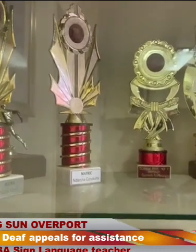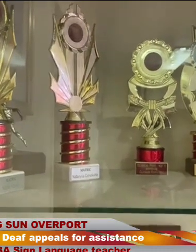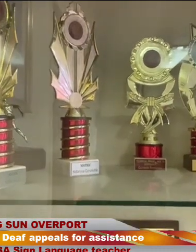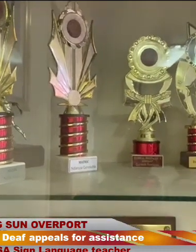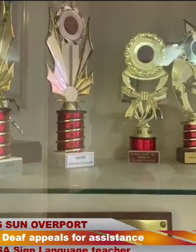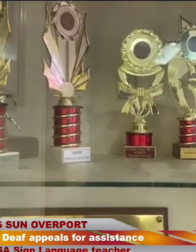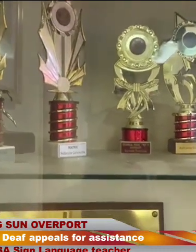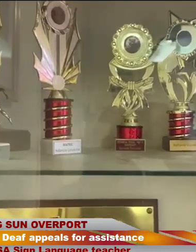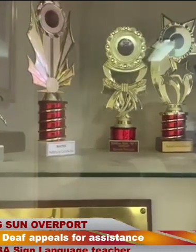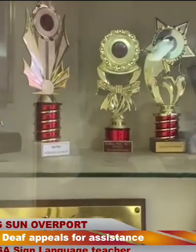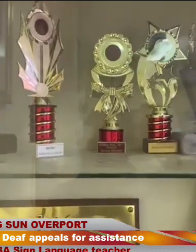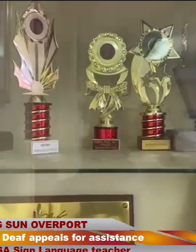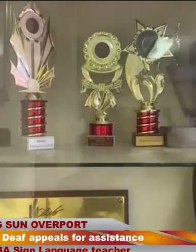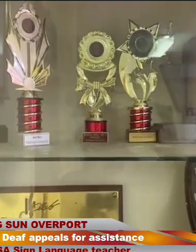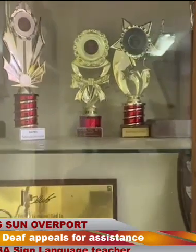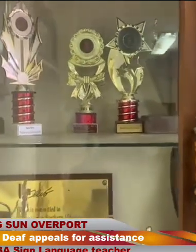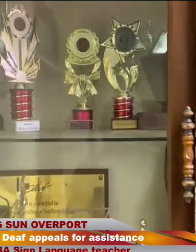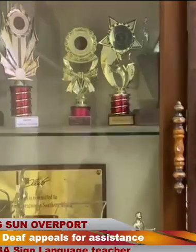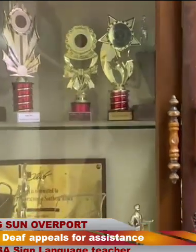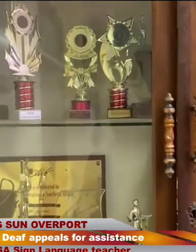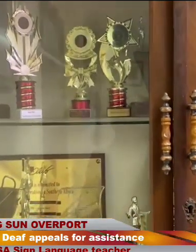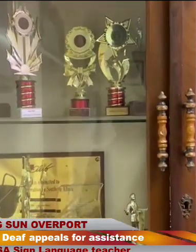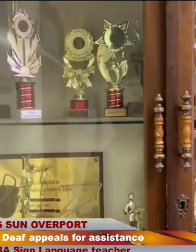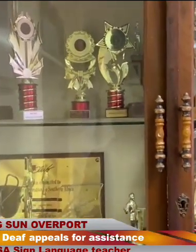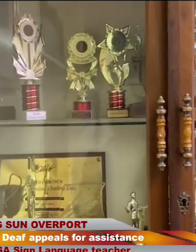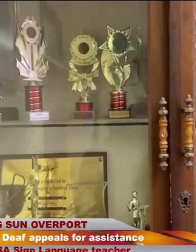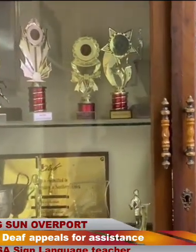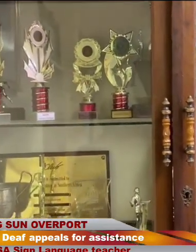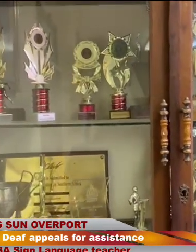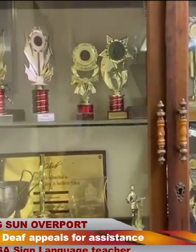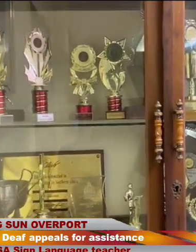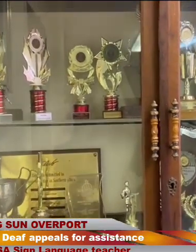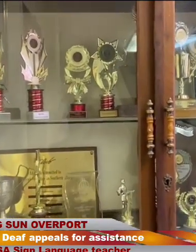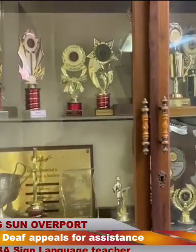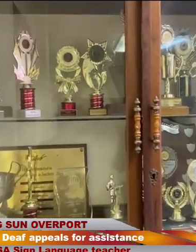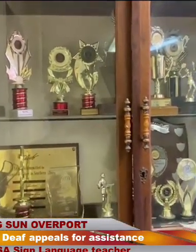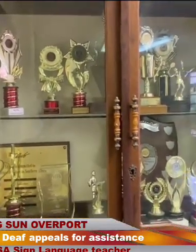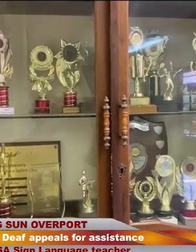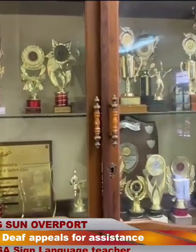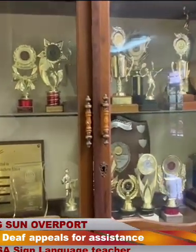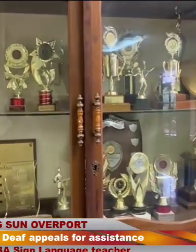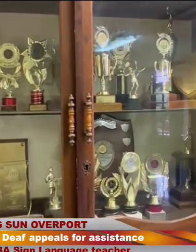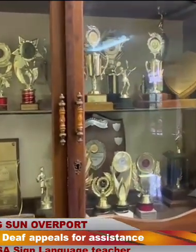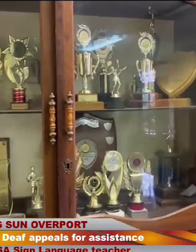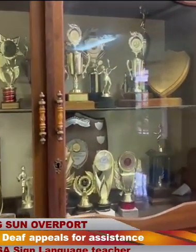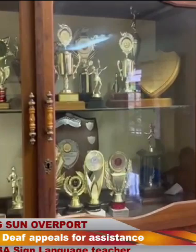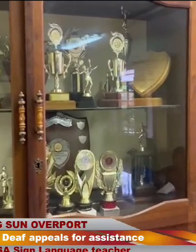here too, we don't have sufficient resources. In fact, we do need support and sponsorships for sporting